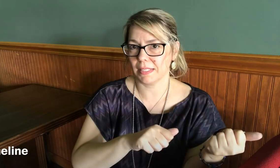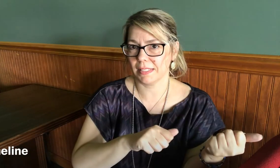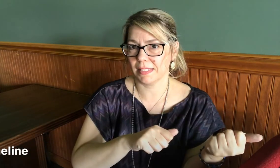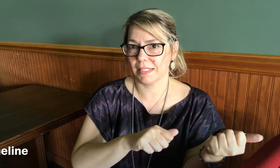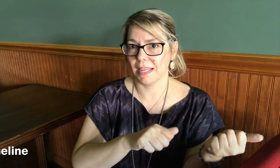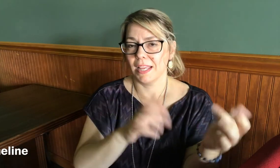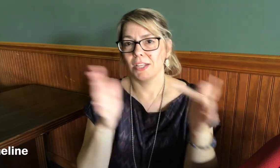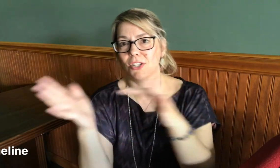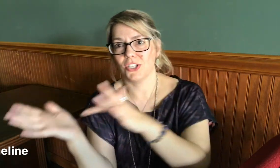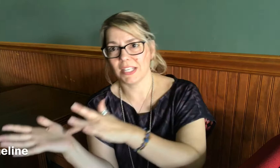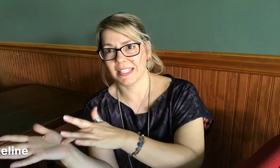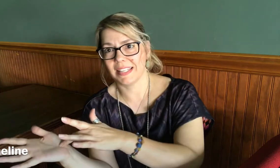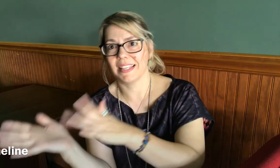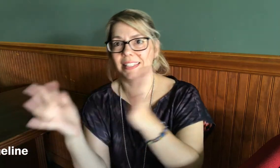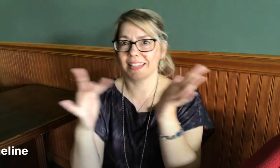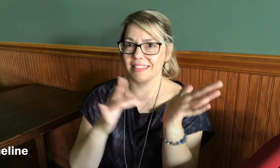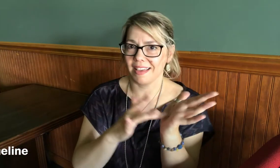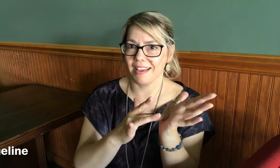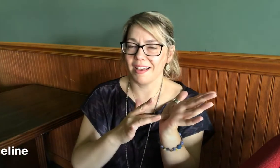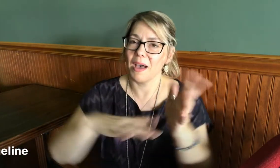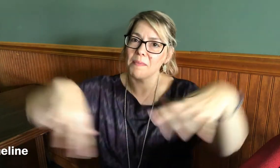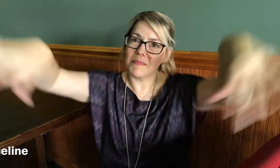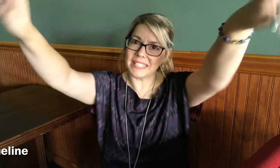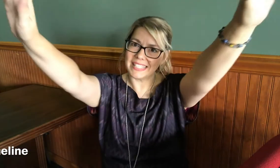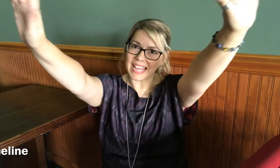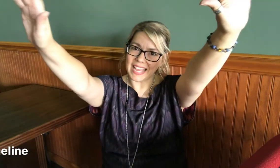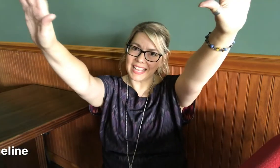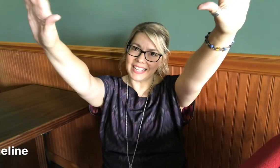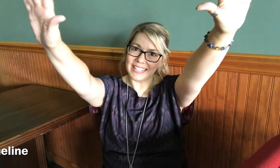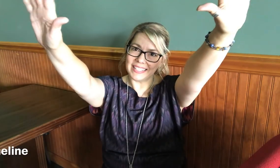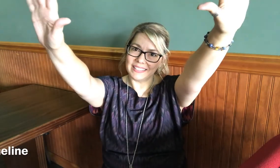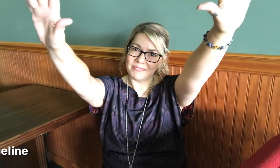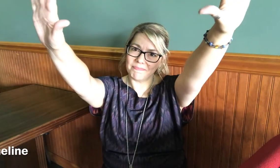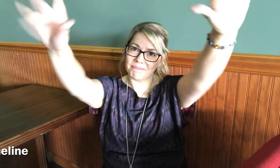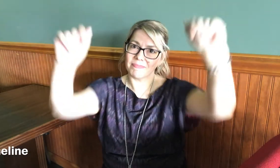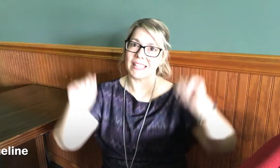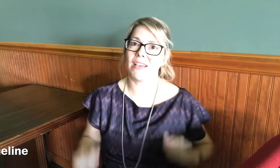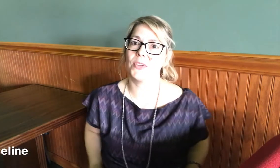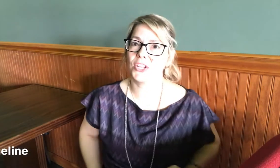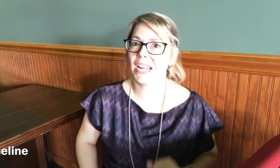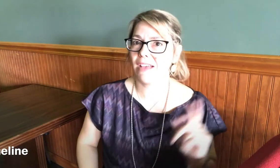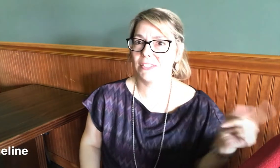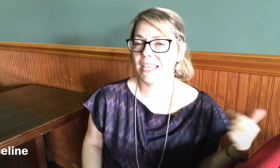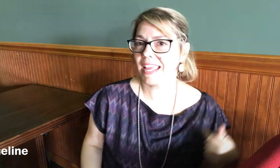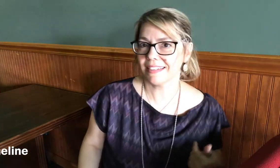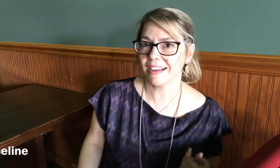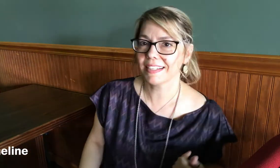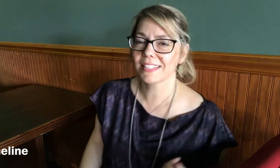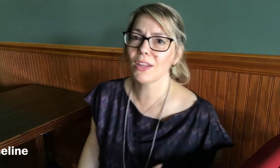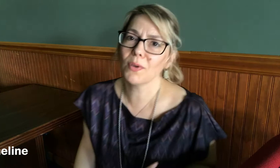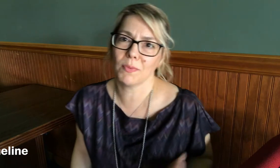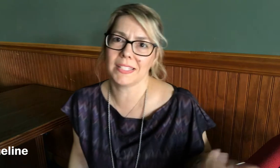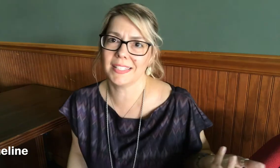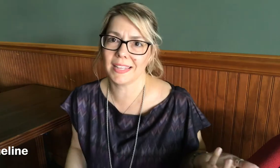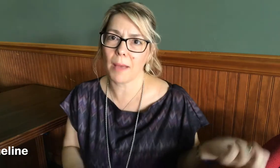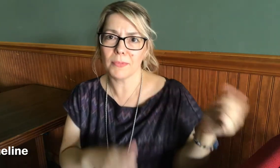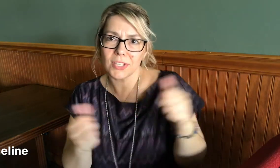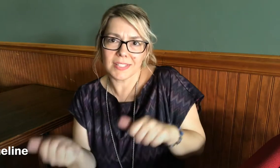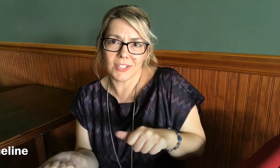Jesus the Messiah that when you're gonna have to end on because no one wants to stop just at